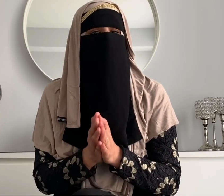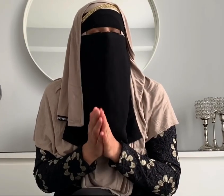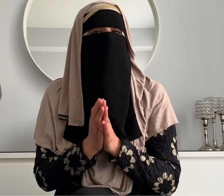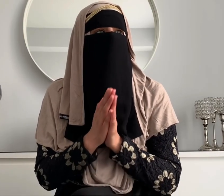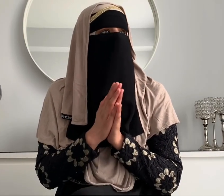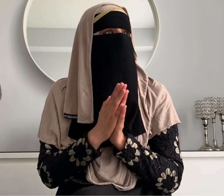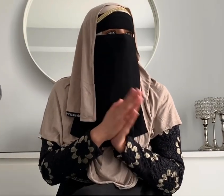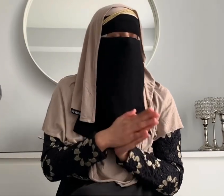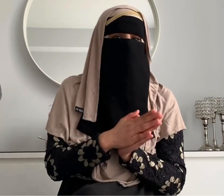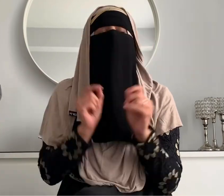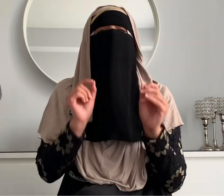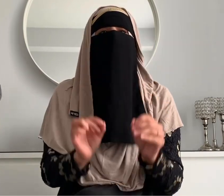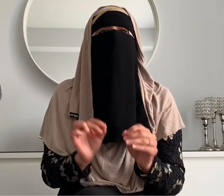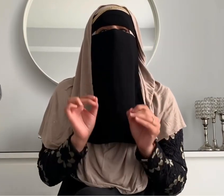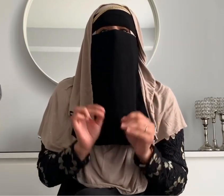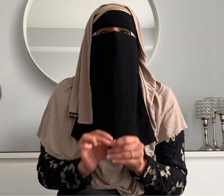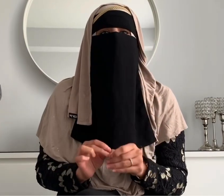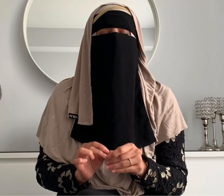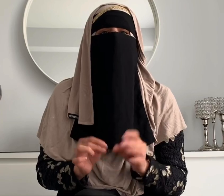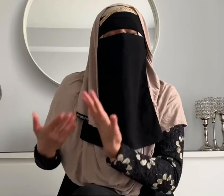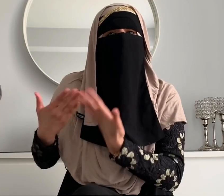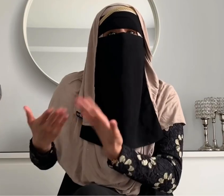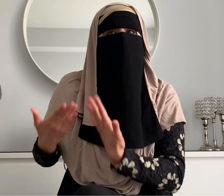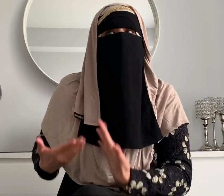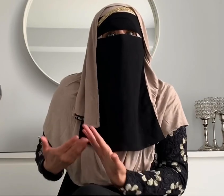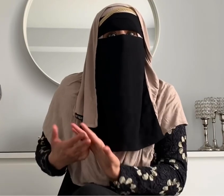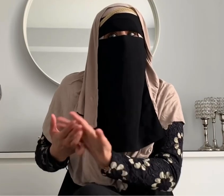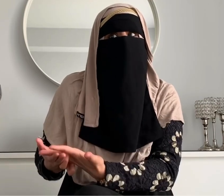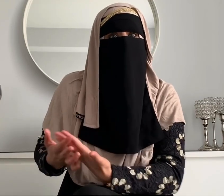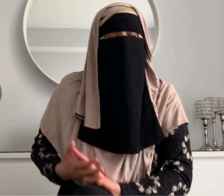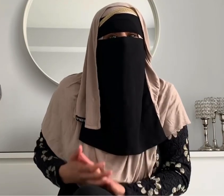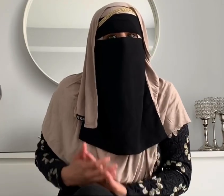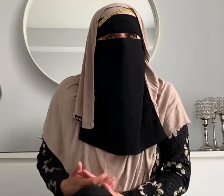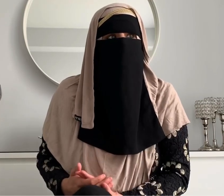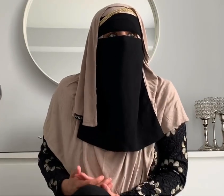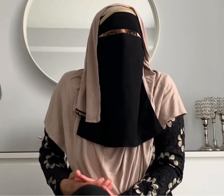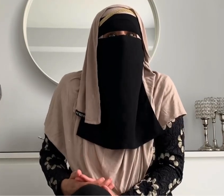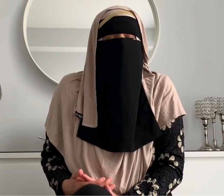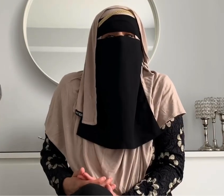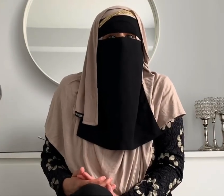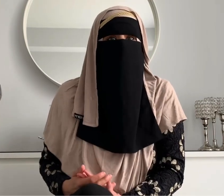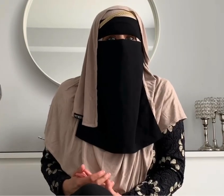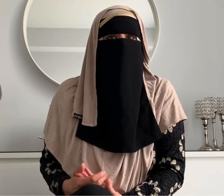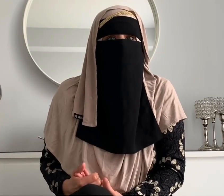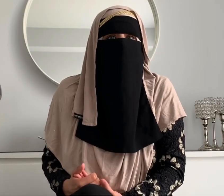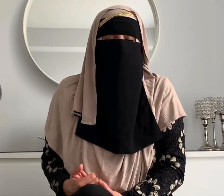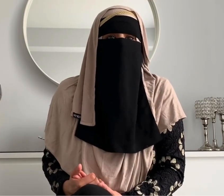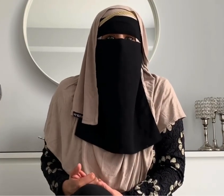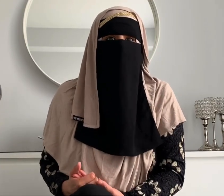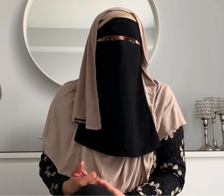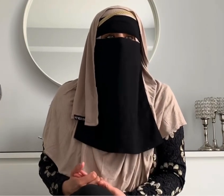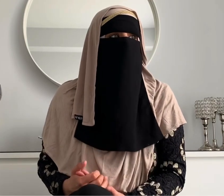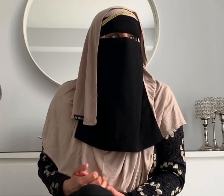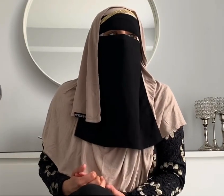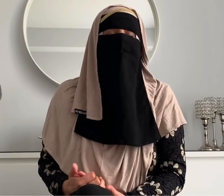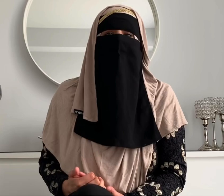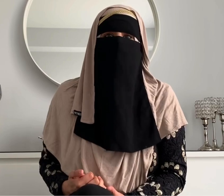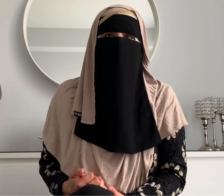about the age of two to eliminate frustration when babies are not able to tell you what they want they're going to get frustrated and they're going to show anger